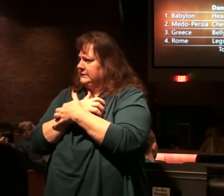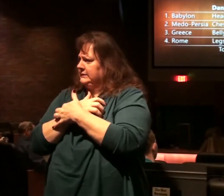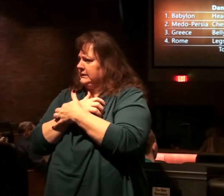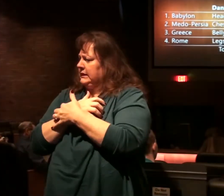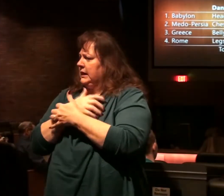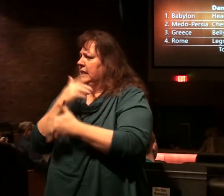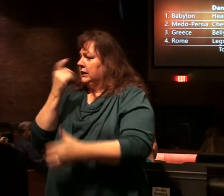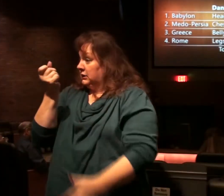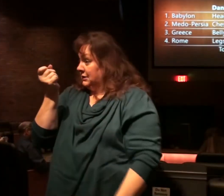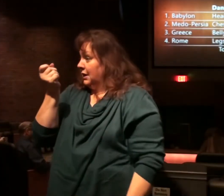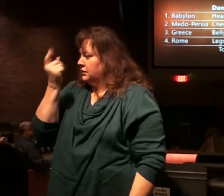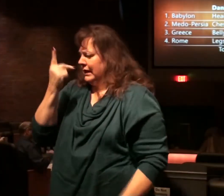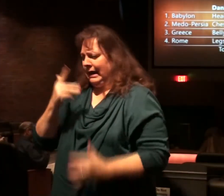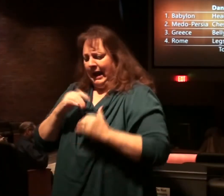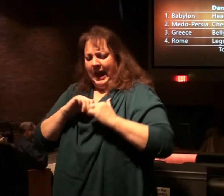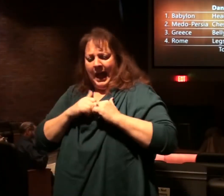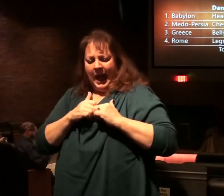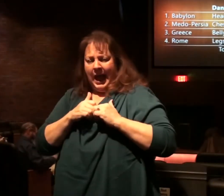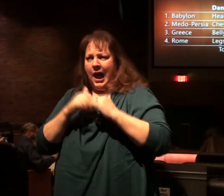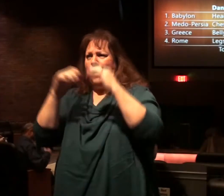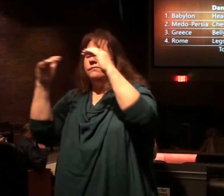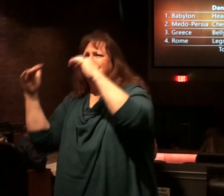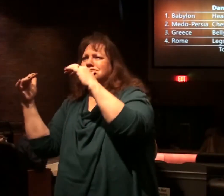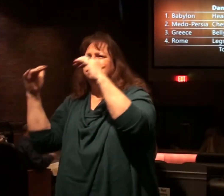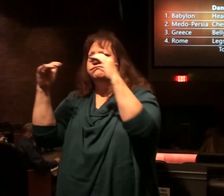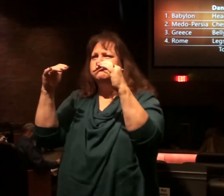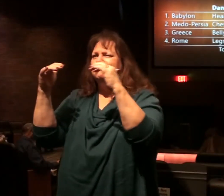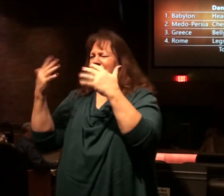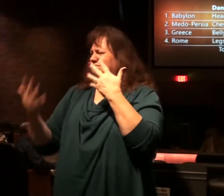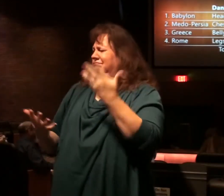Because to understand how he's waging war,